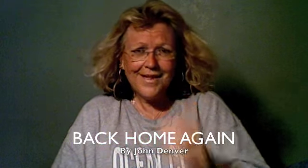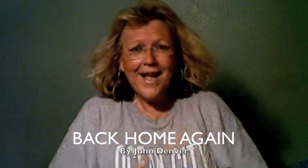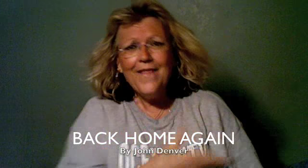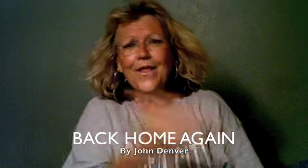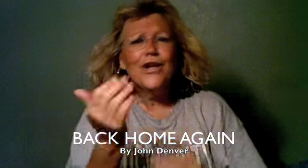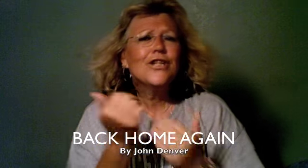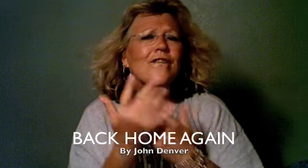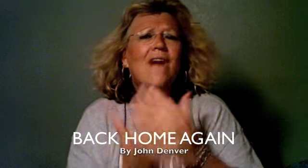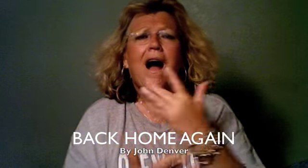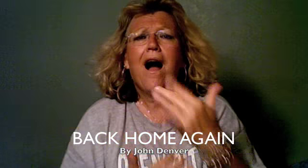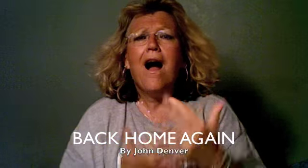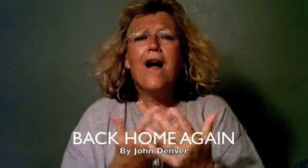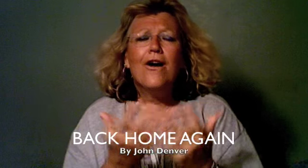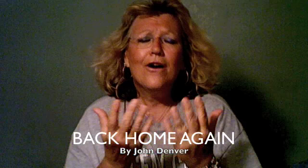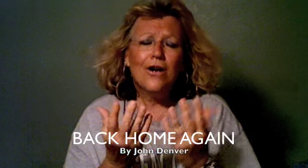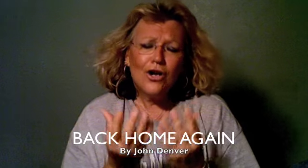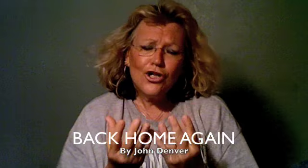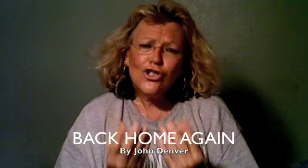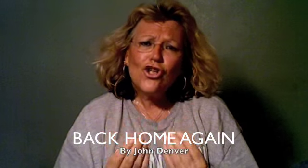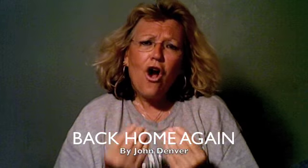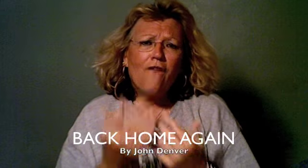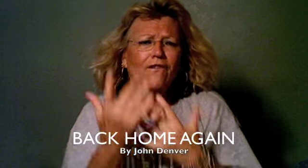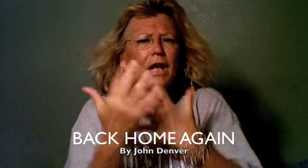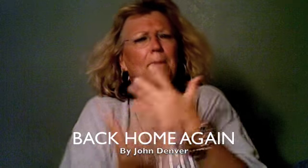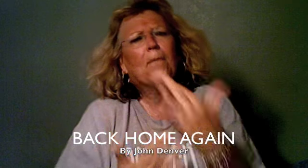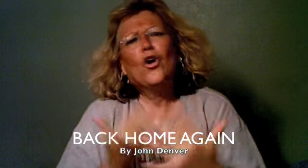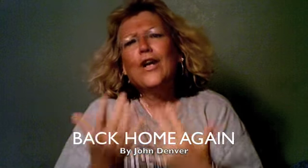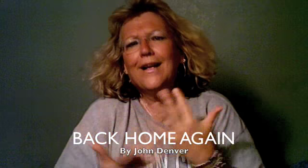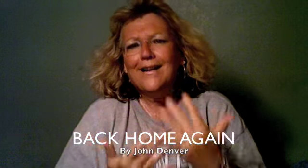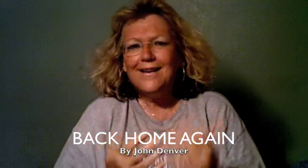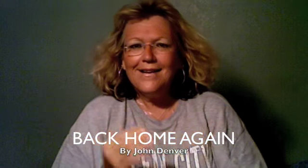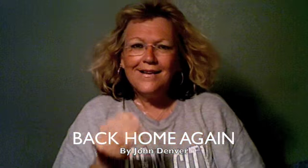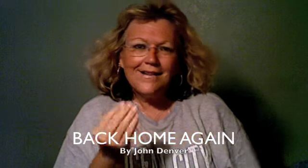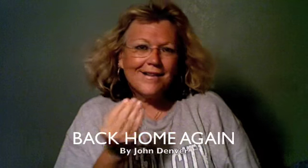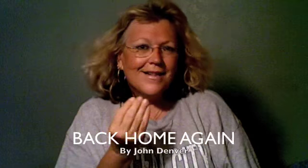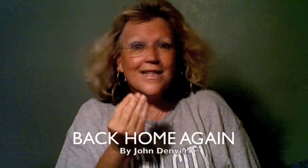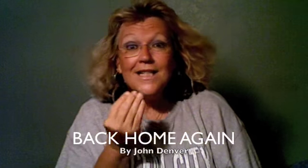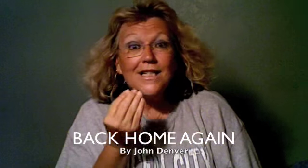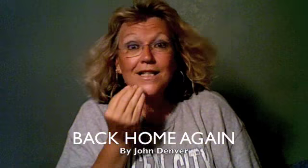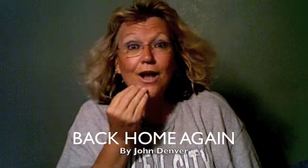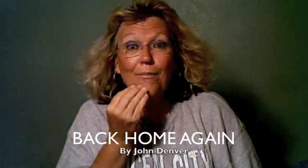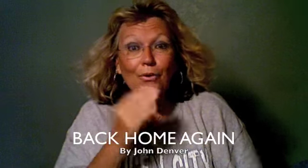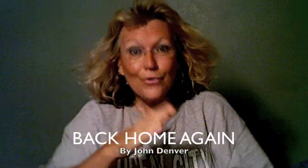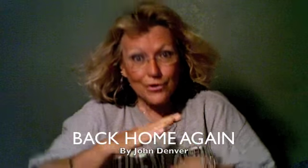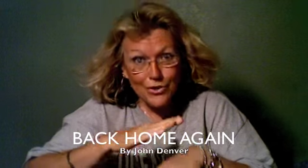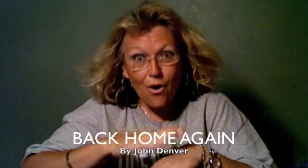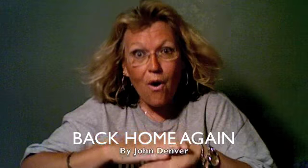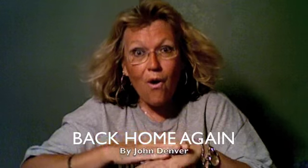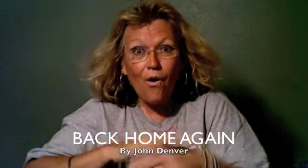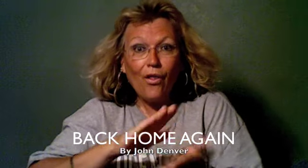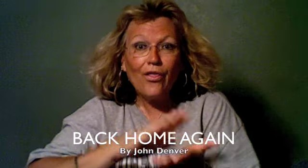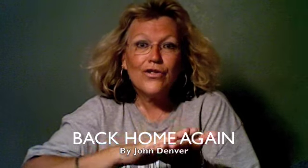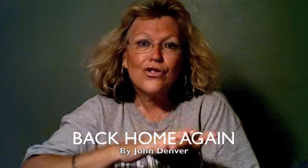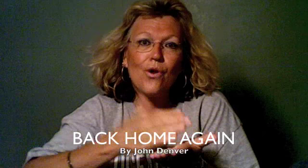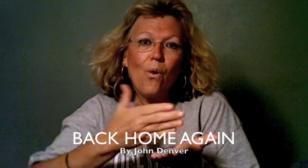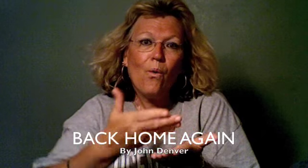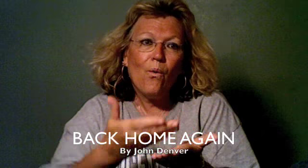There's a fire softly burning, suppers on the stove.